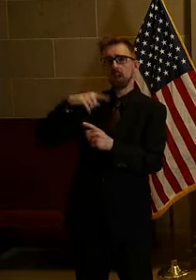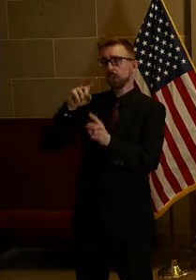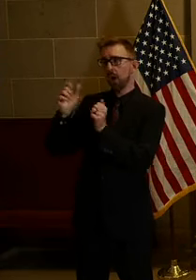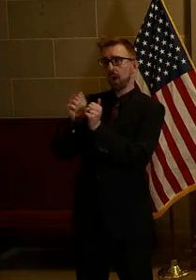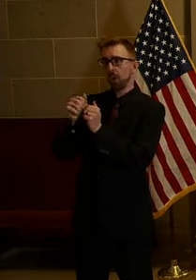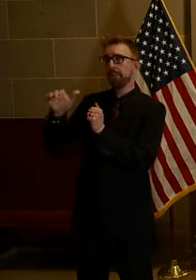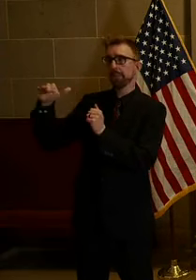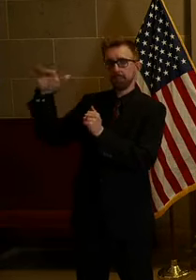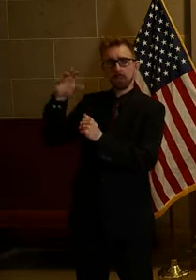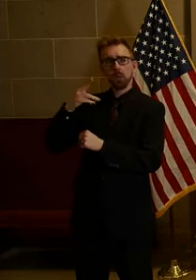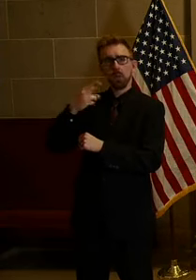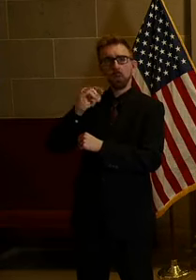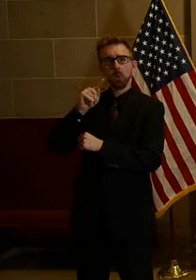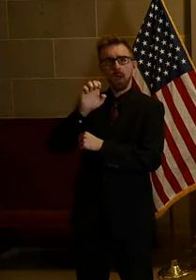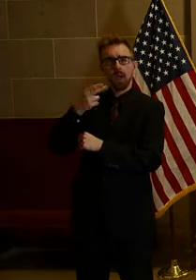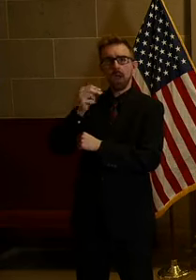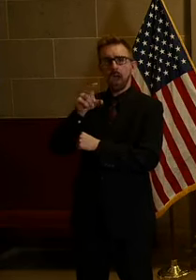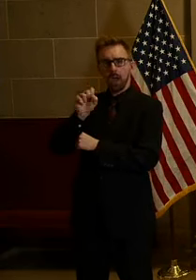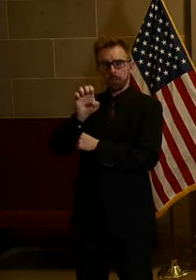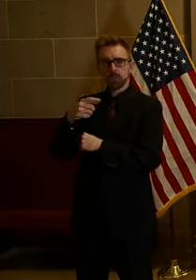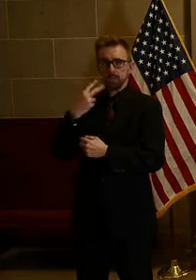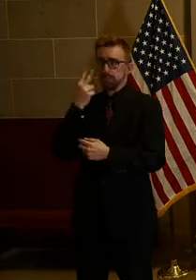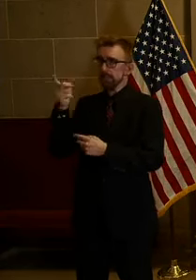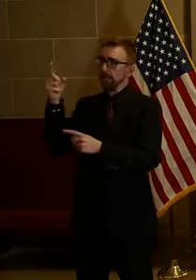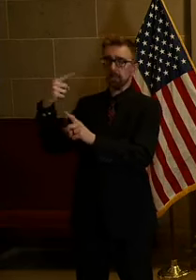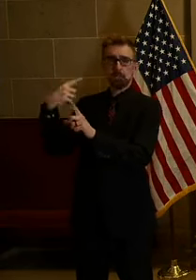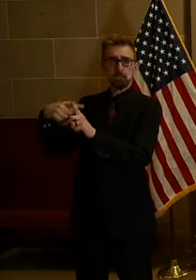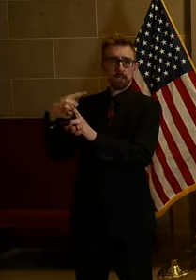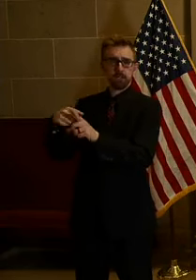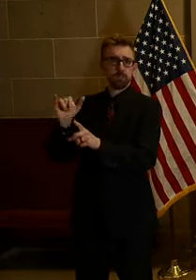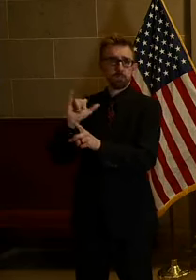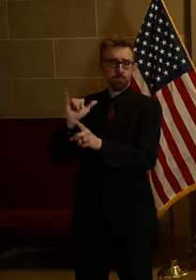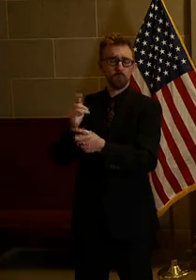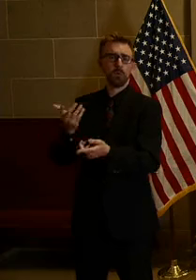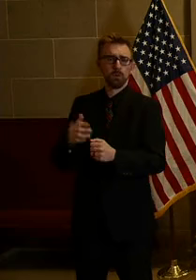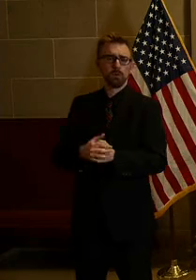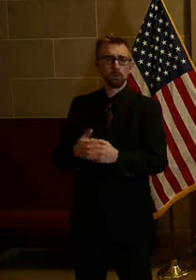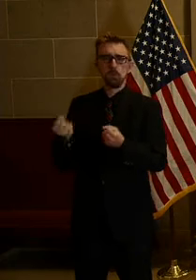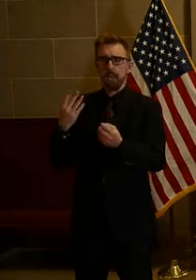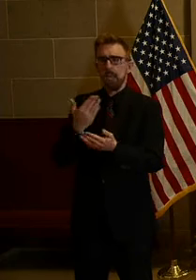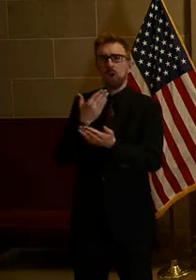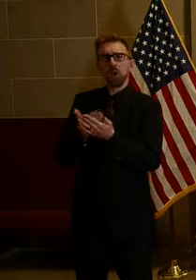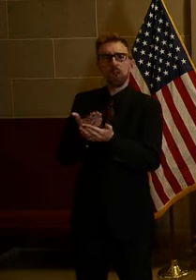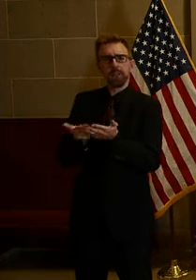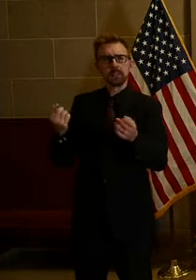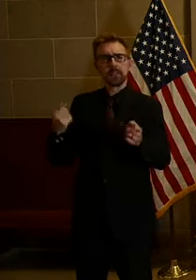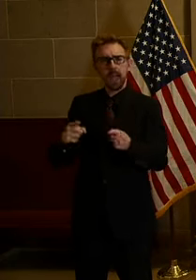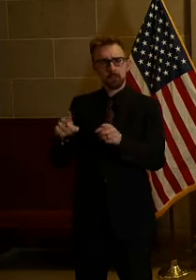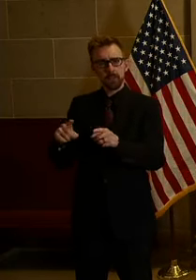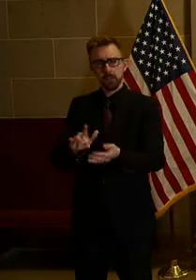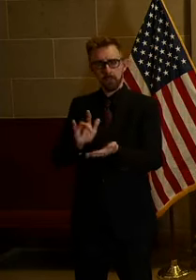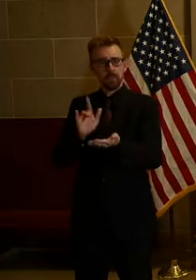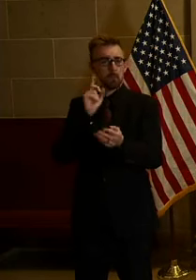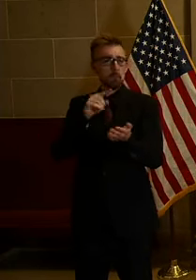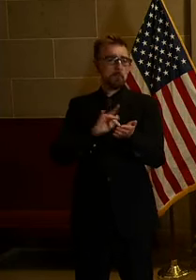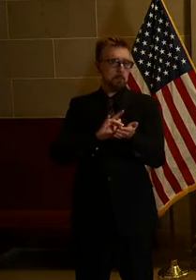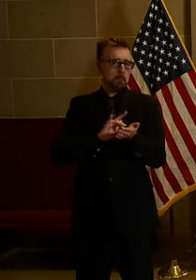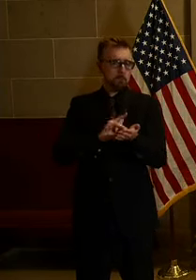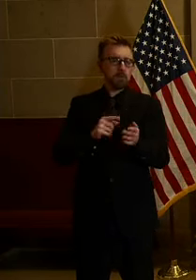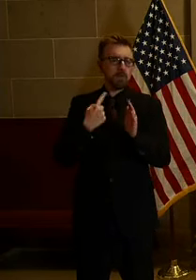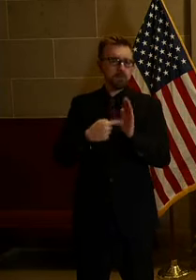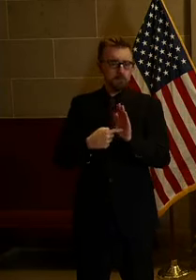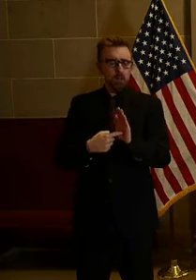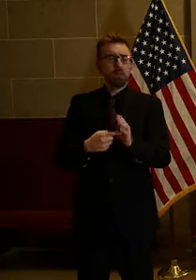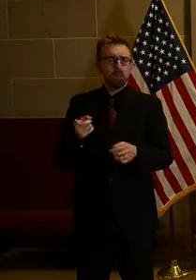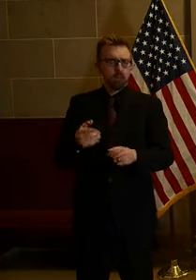conversations with the White House, there's a lot of optimistic out there too. There's a lot of good things happening. These meds come through and we can come up with some